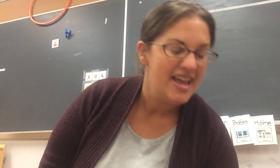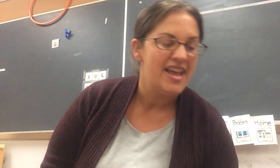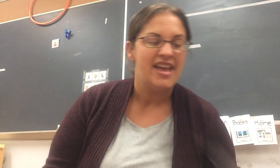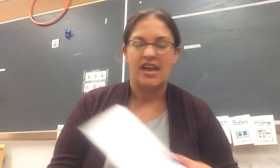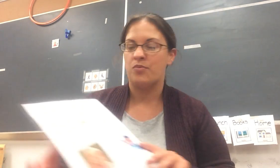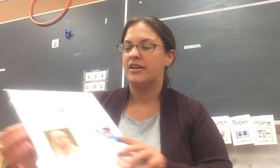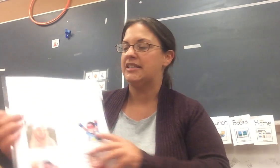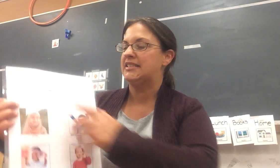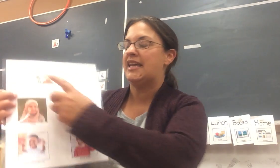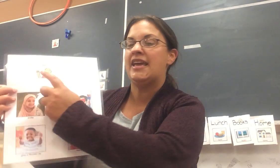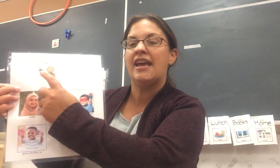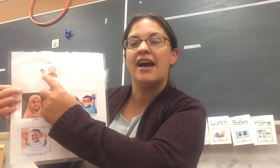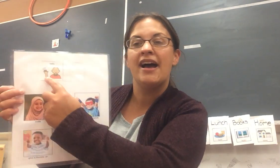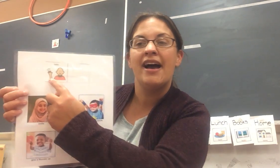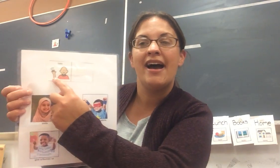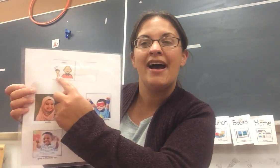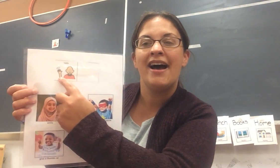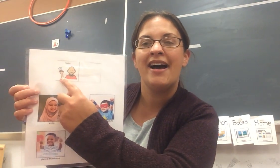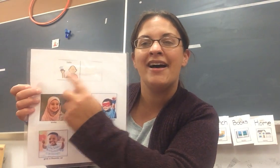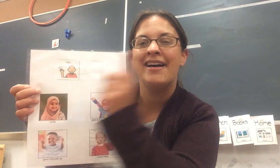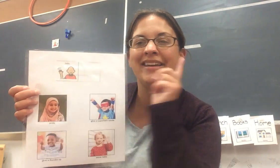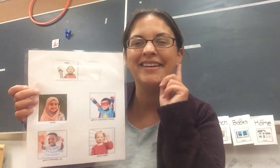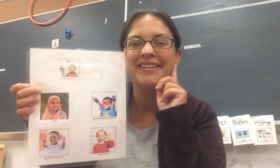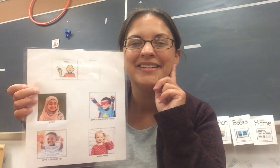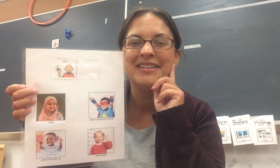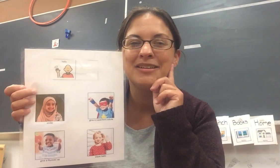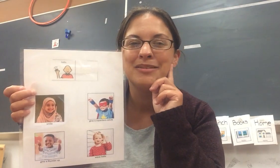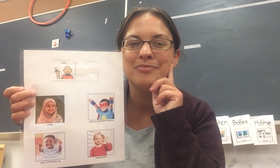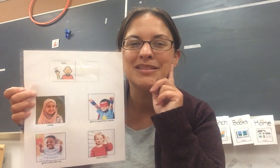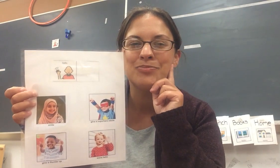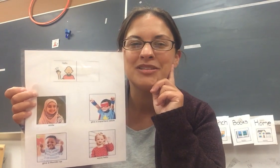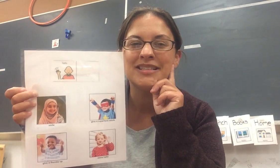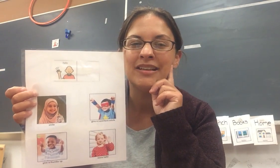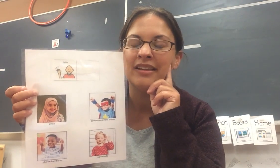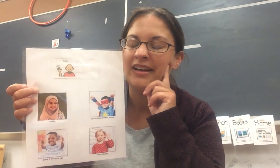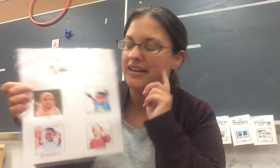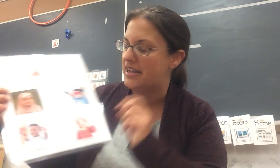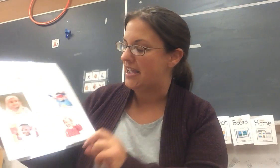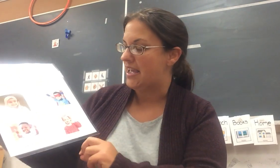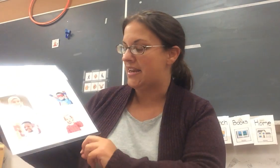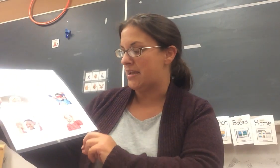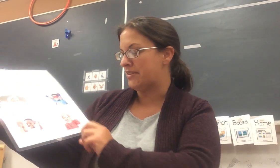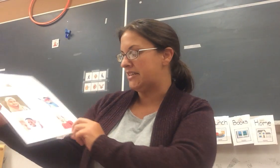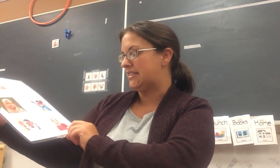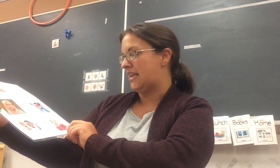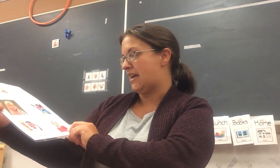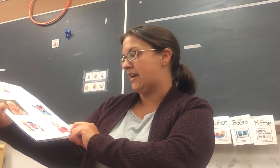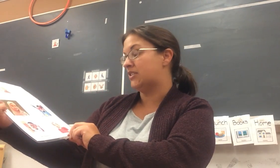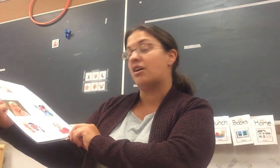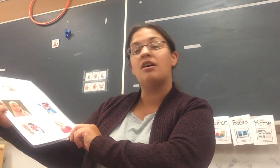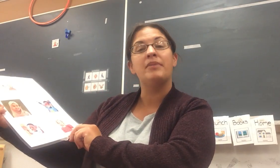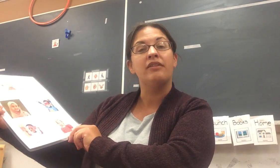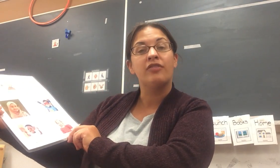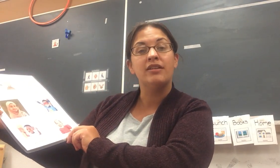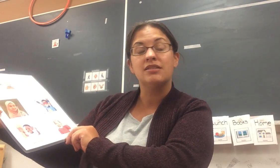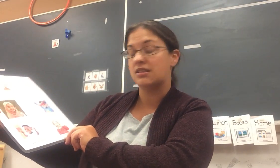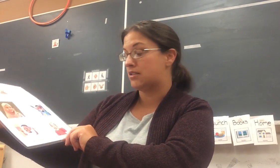And we're going to say hi, Miss Priscilla. And I'm going to say hi to all my friends this